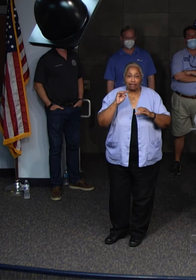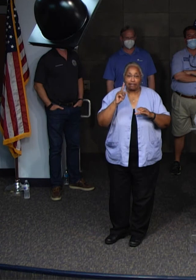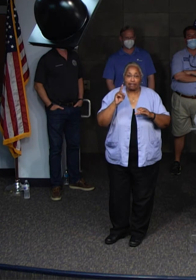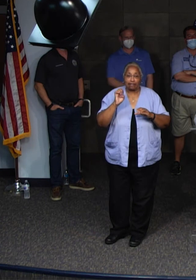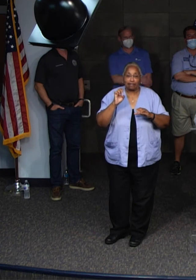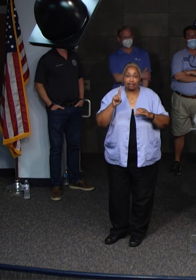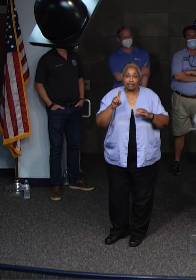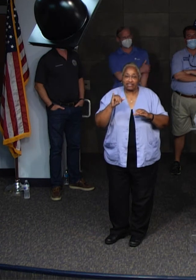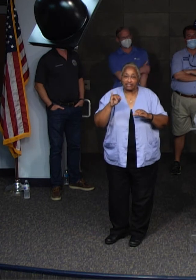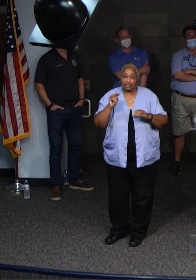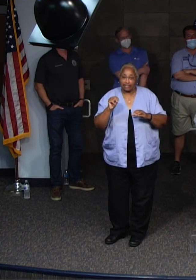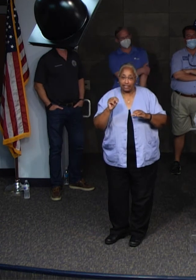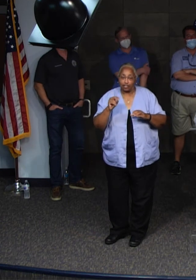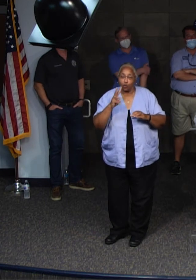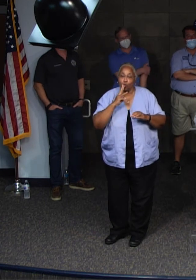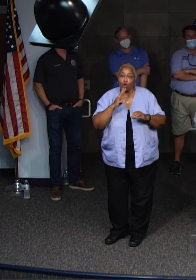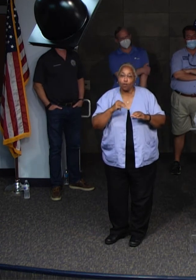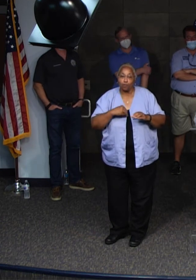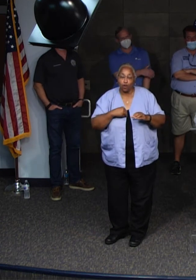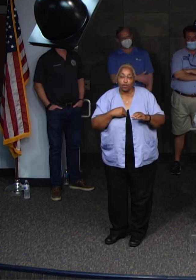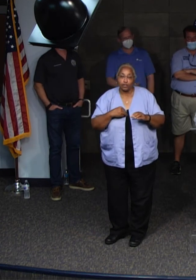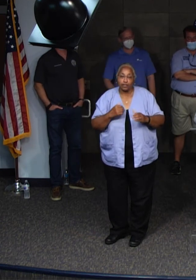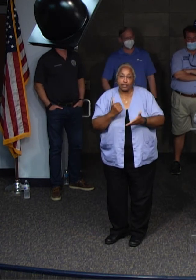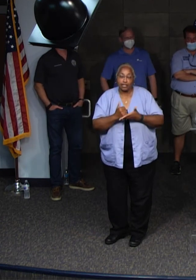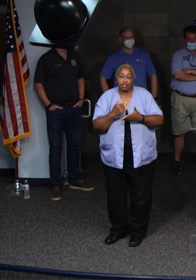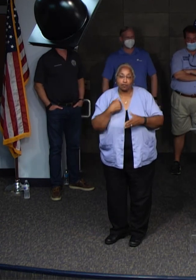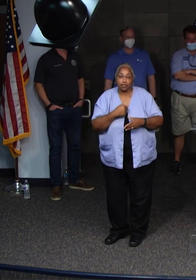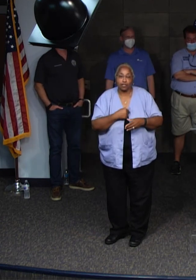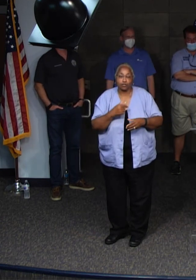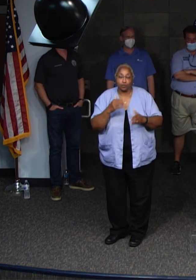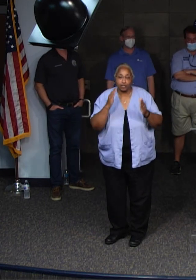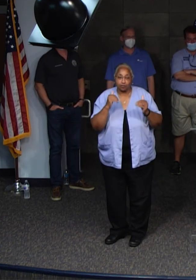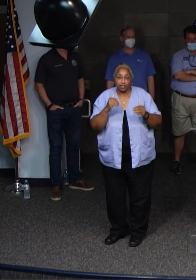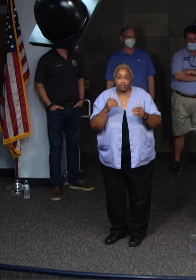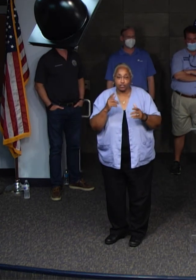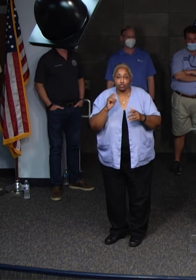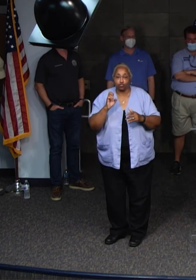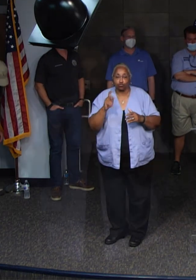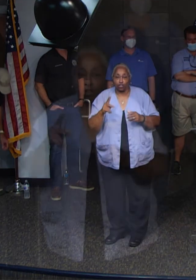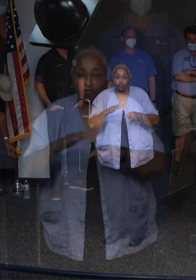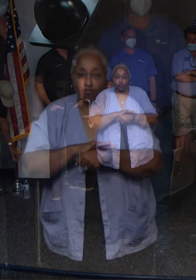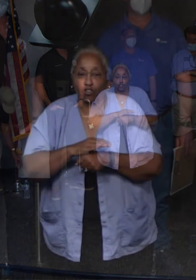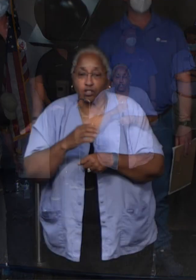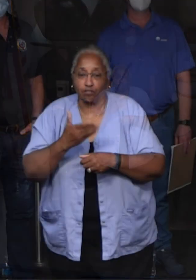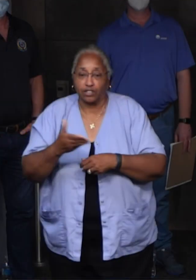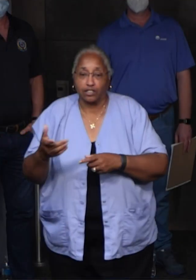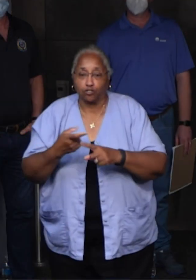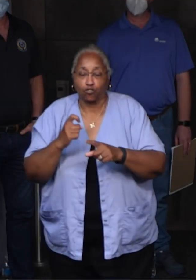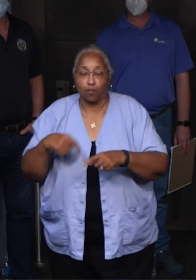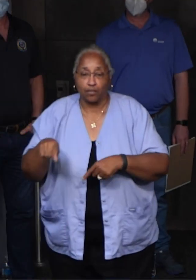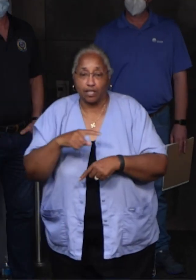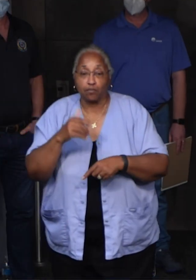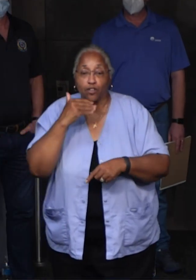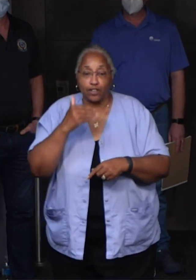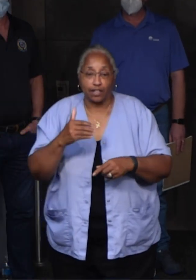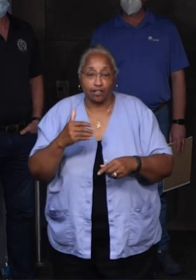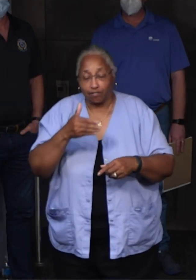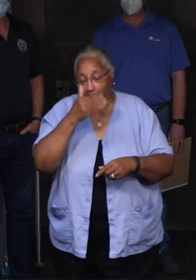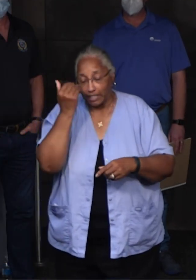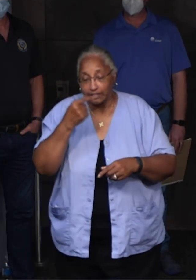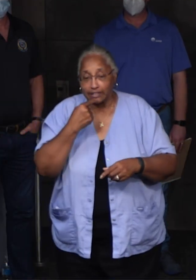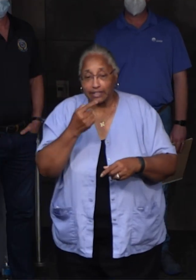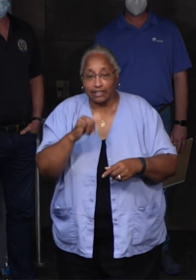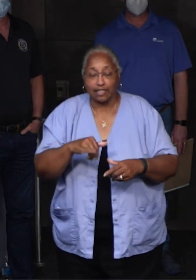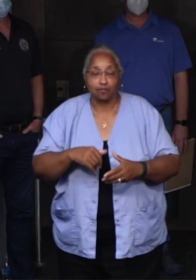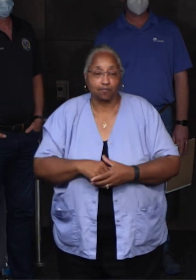reached out to me. So I want to thank Walmart. We're expecting a truckload of supplies from them, so I forgot to mention that thank you at the beginning of